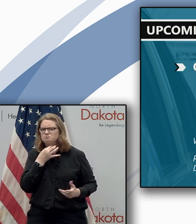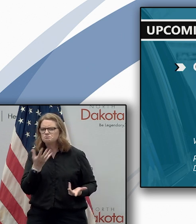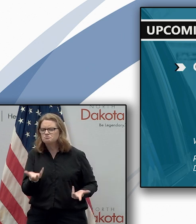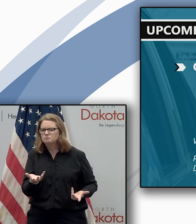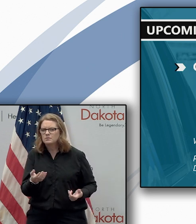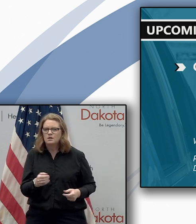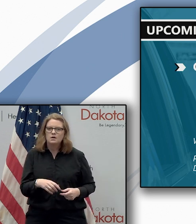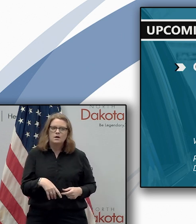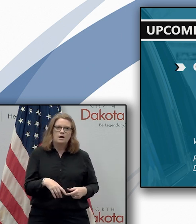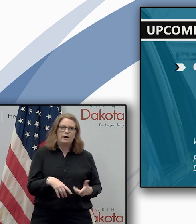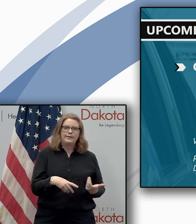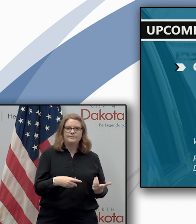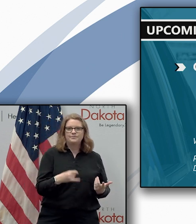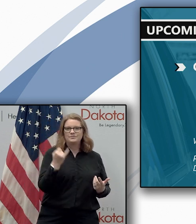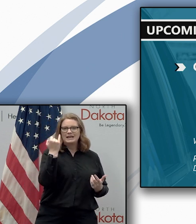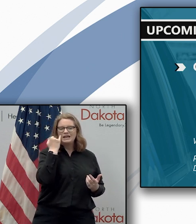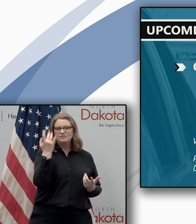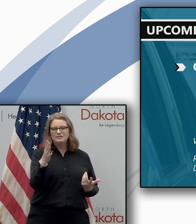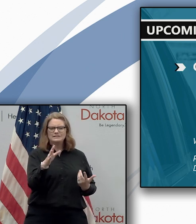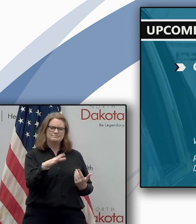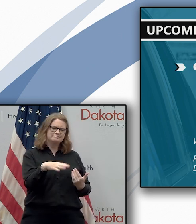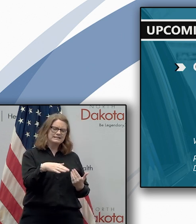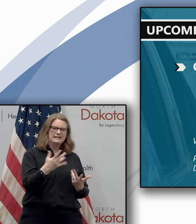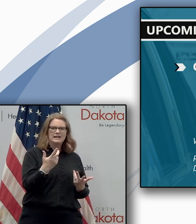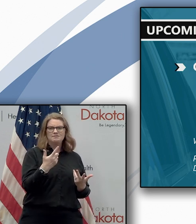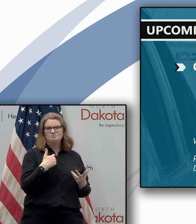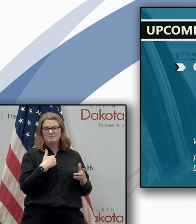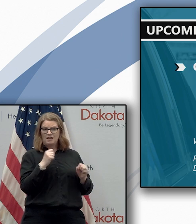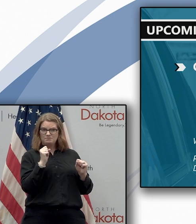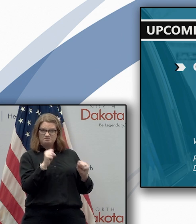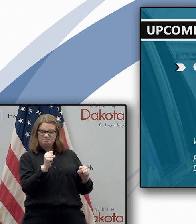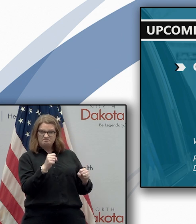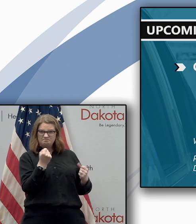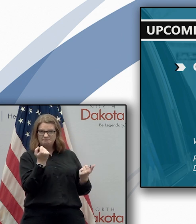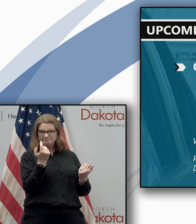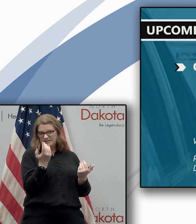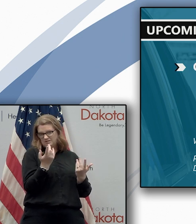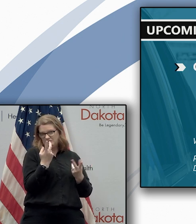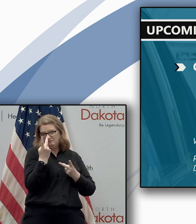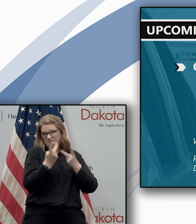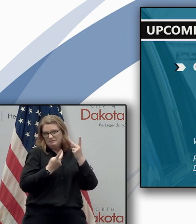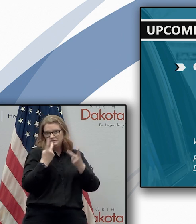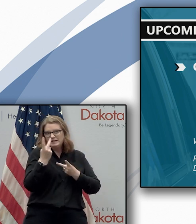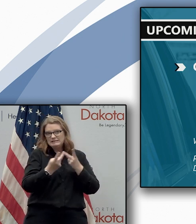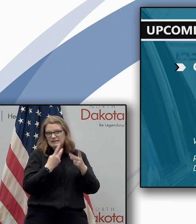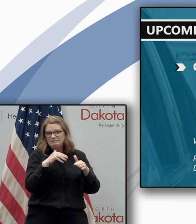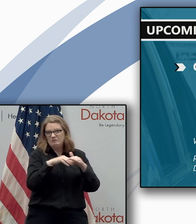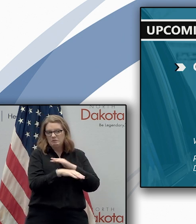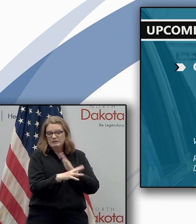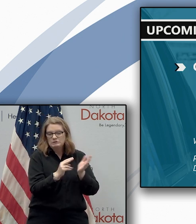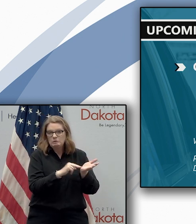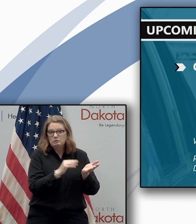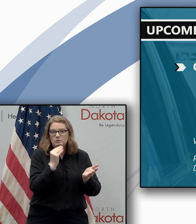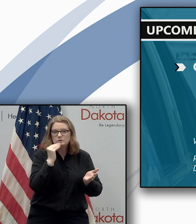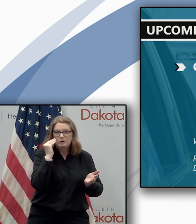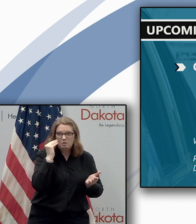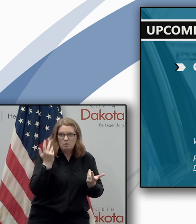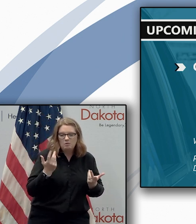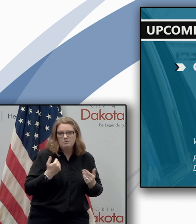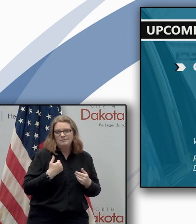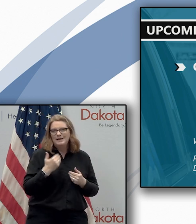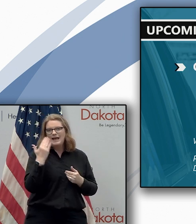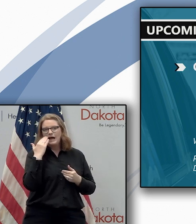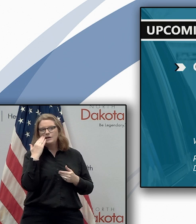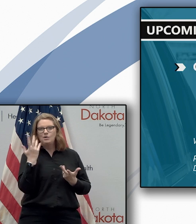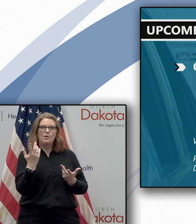someone is uh that is saying hey i'd like to potentially you know consider uh visit to long-term care uh i know that i went to